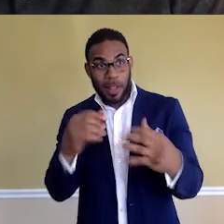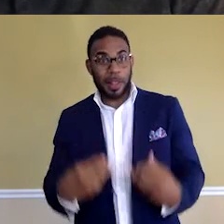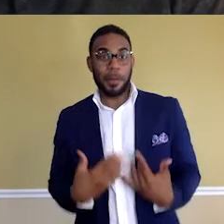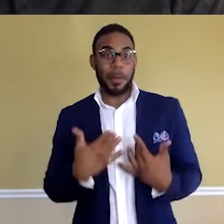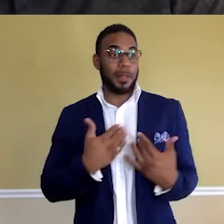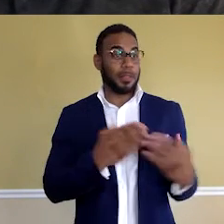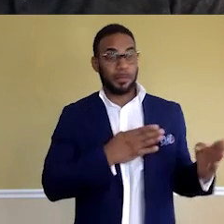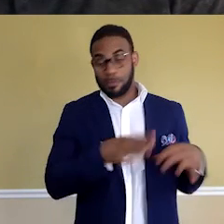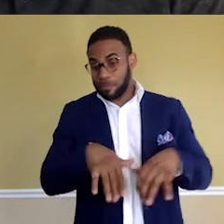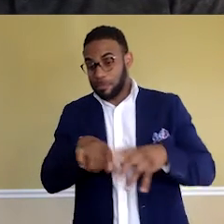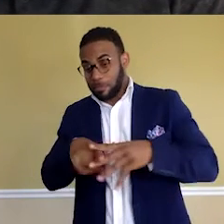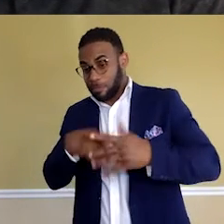to get started in the tech.